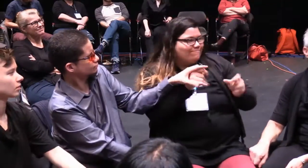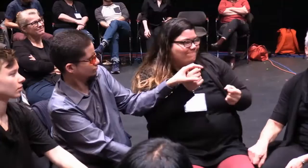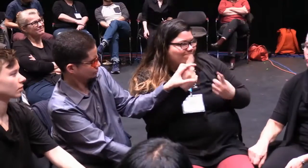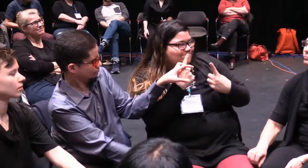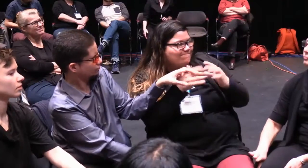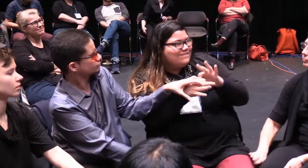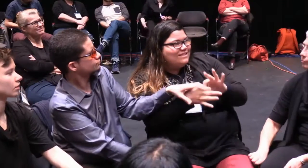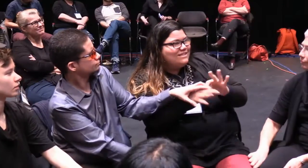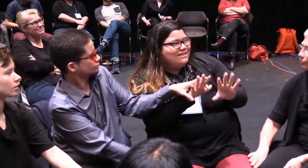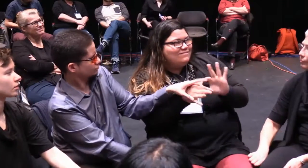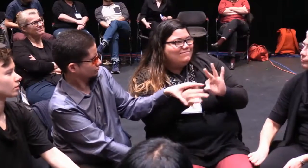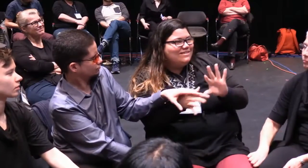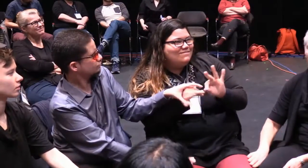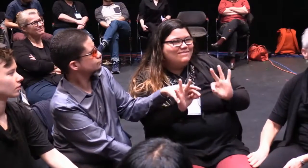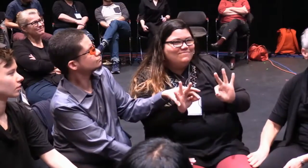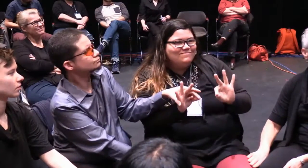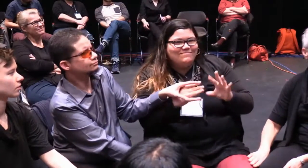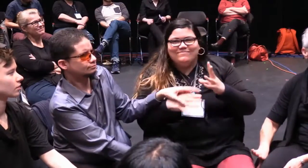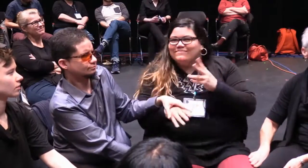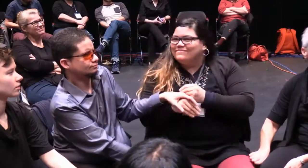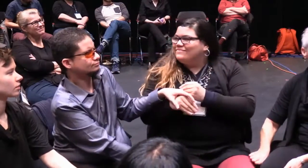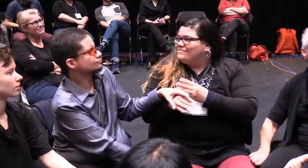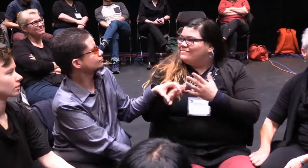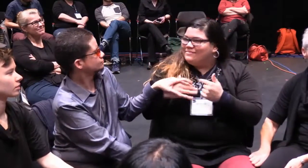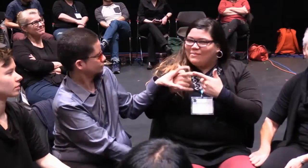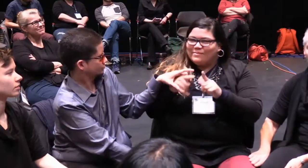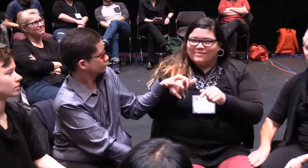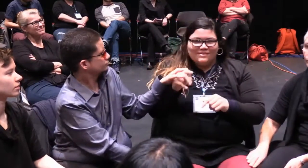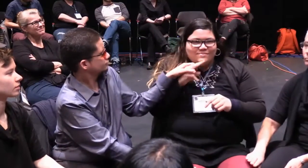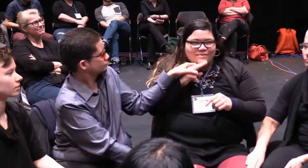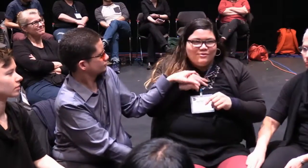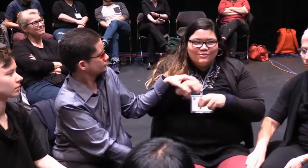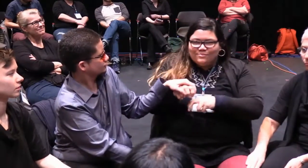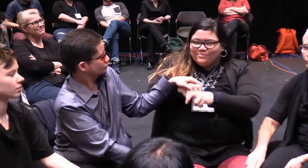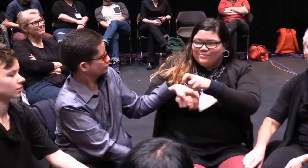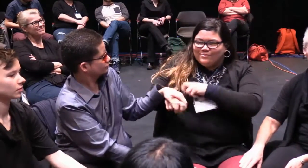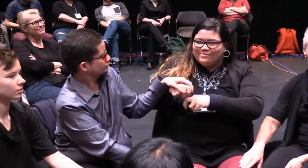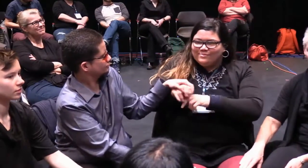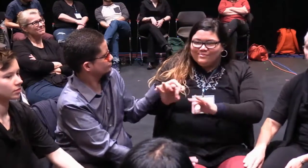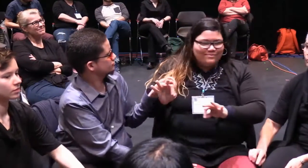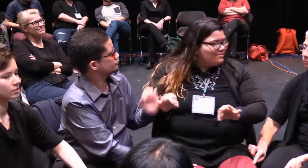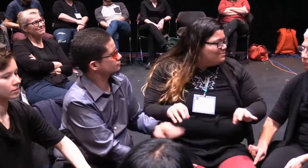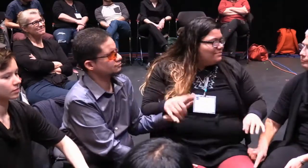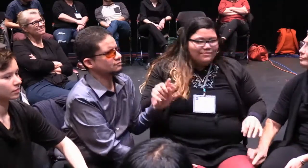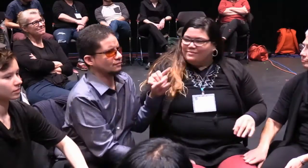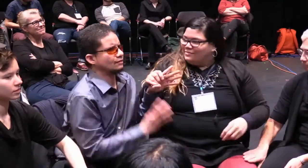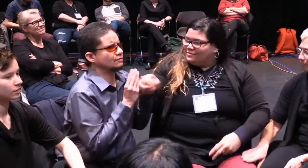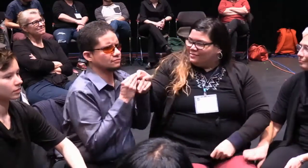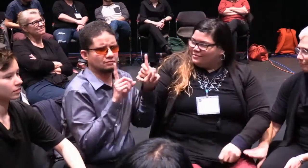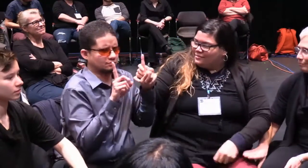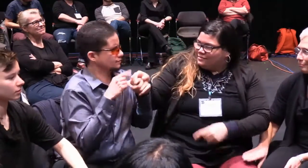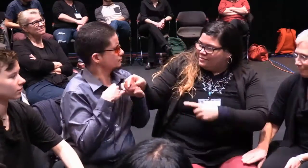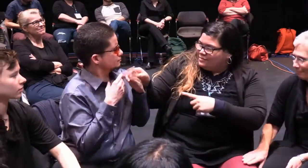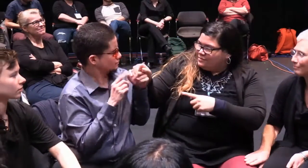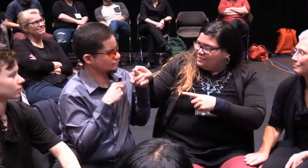these words. They really do belong together like one word. I just wanted to mention that.